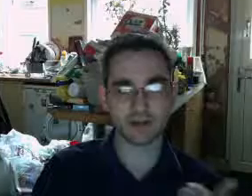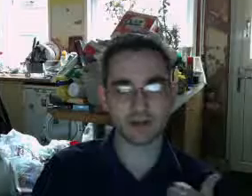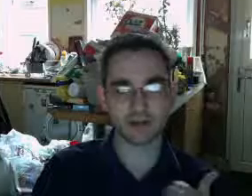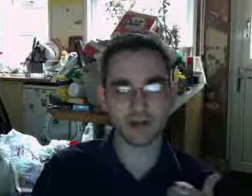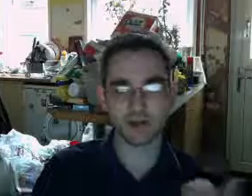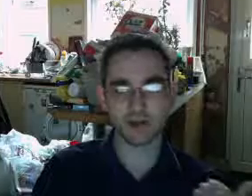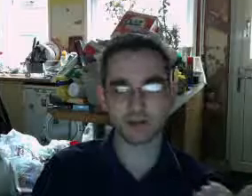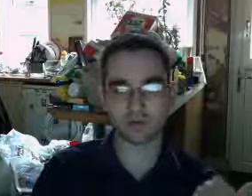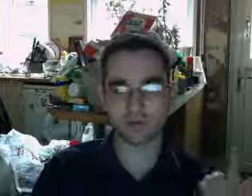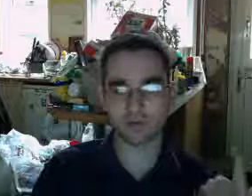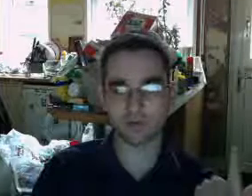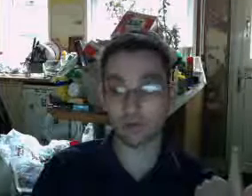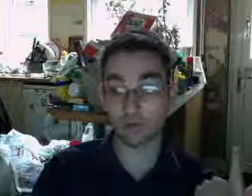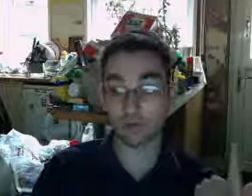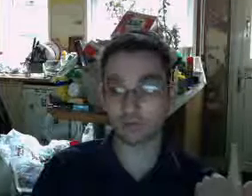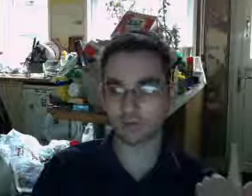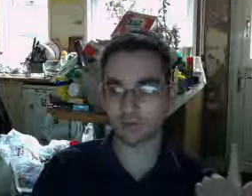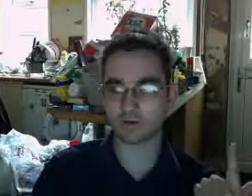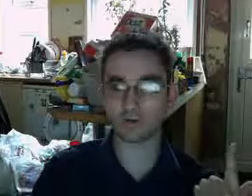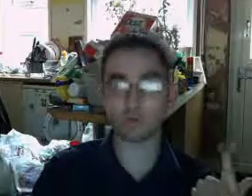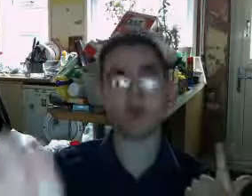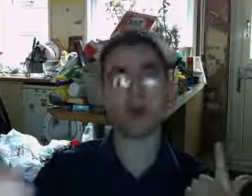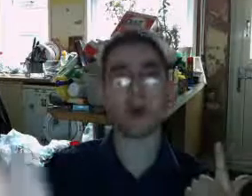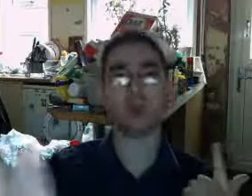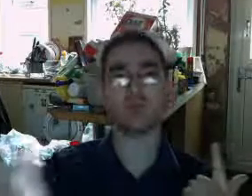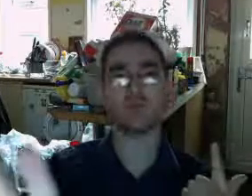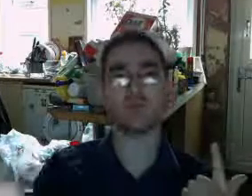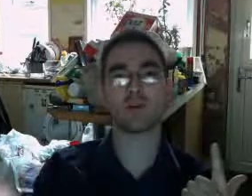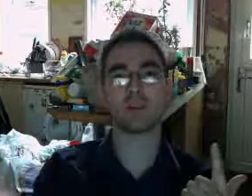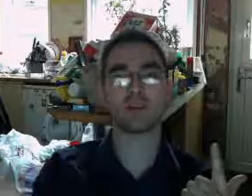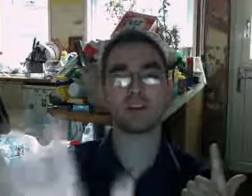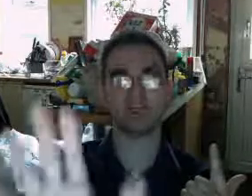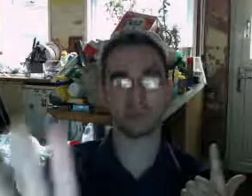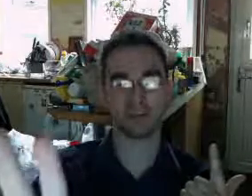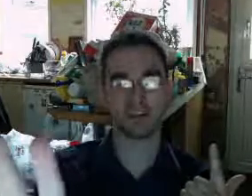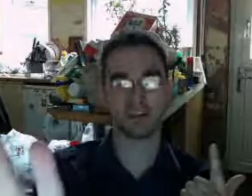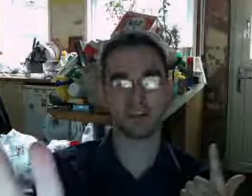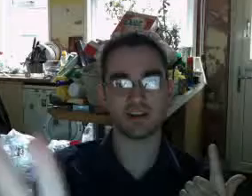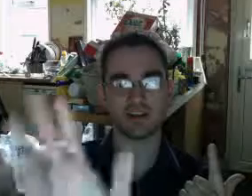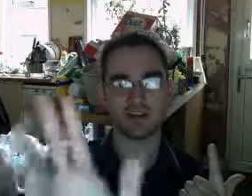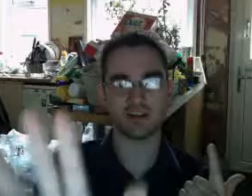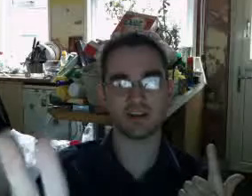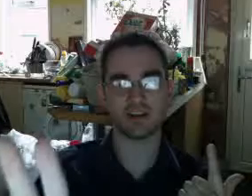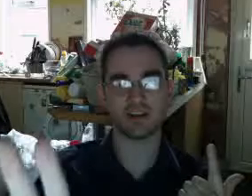Death Note, the Pokemon one. Don't worry, no actual Pokemon. It's Officer Jenny and Nurse Joy.